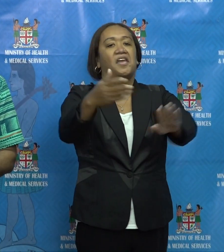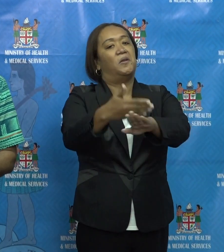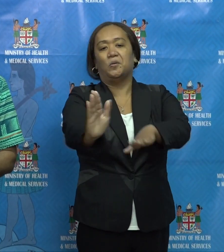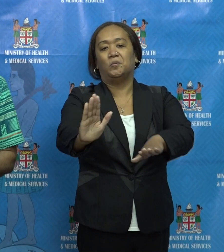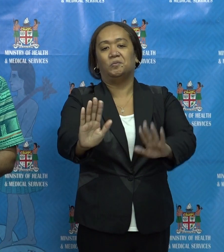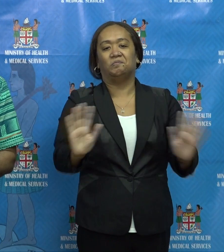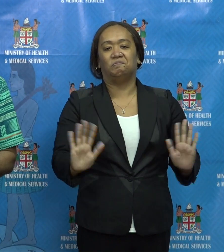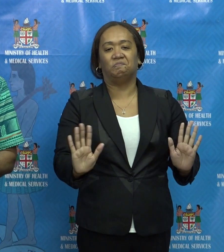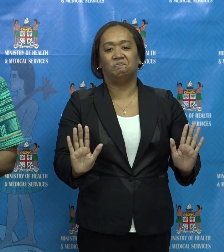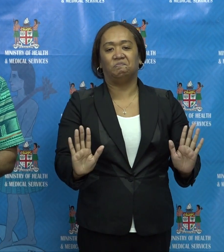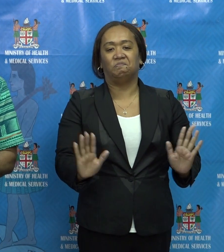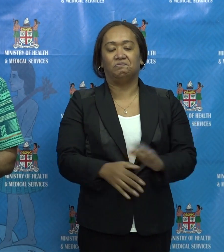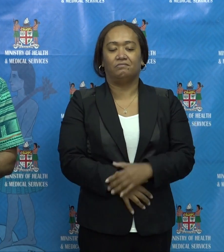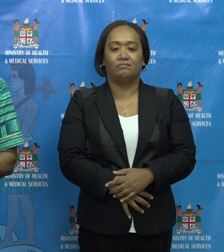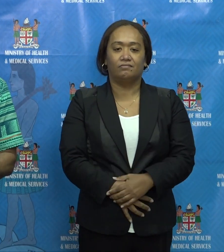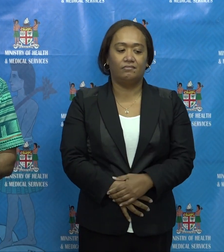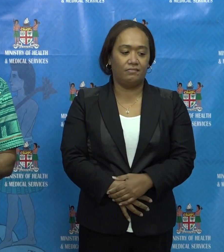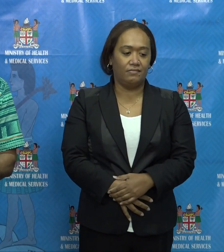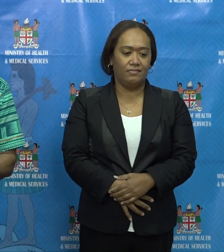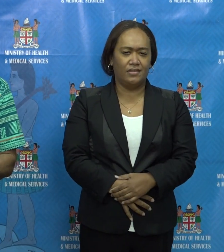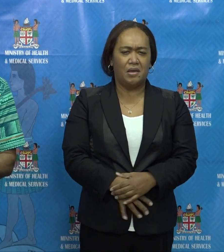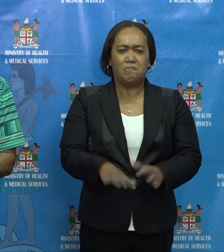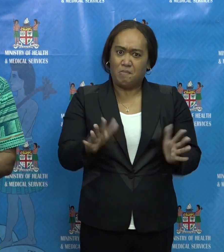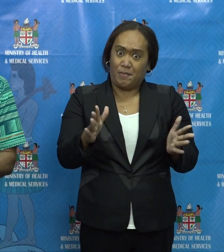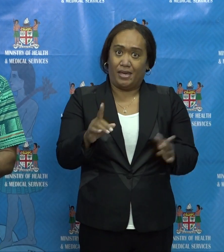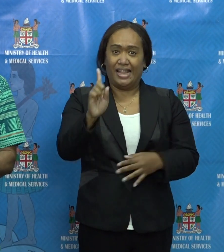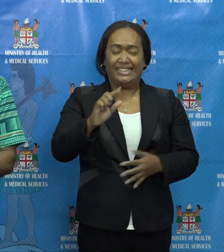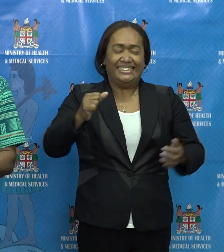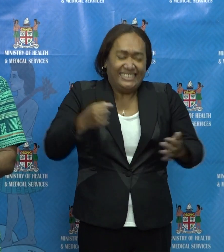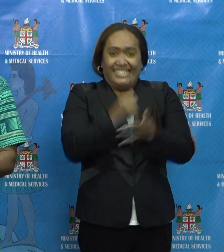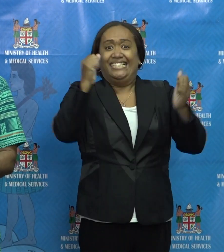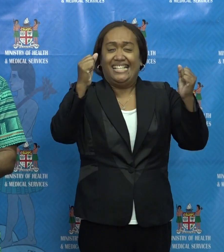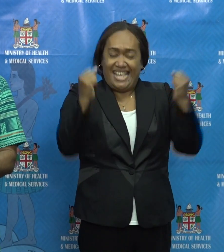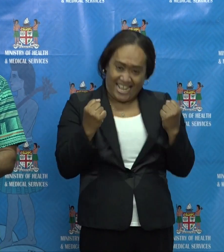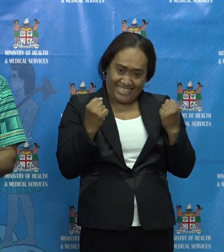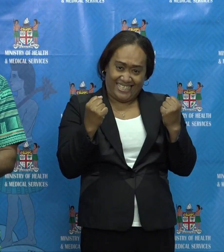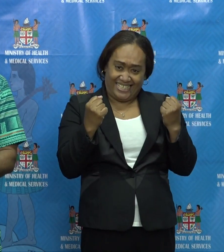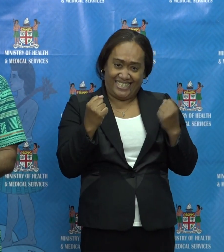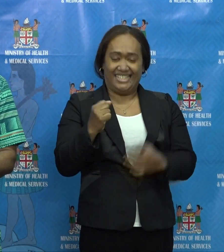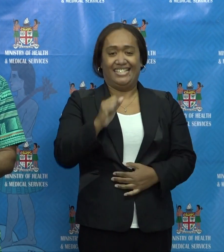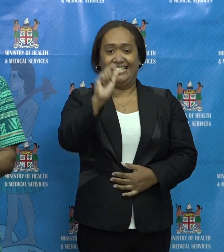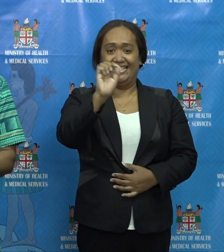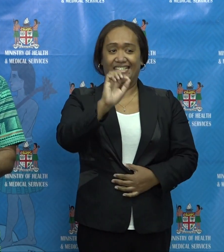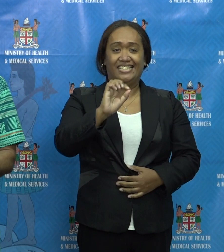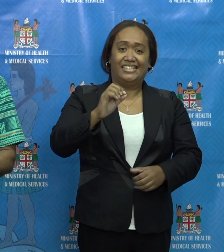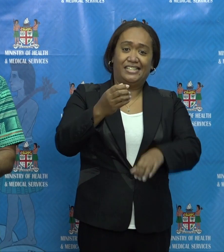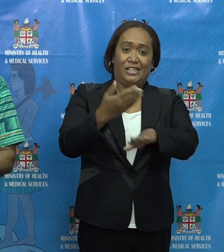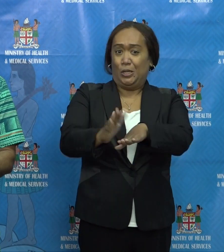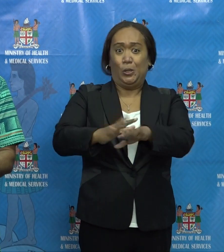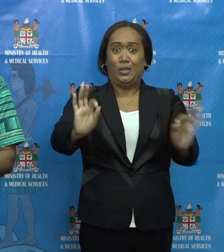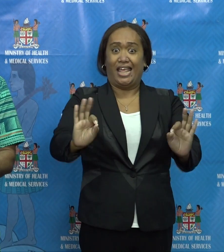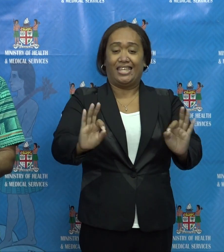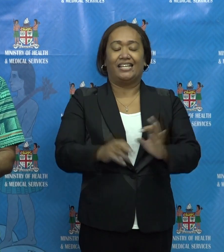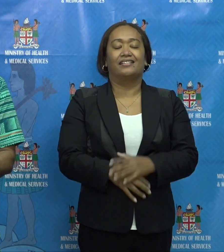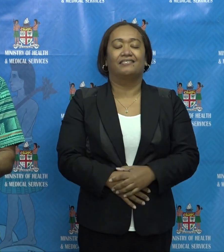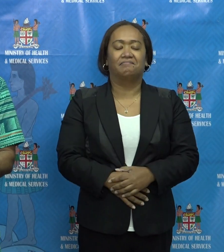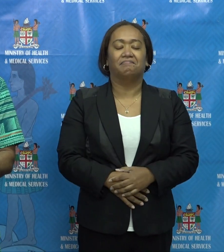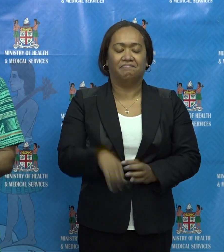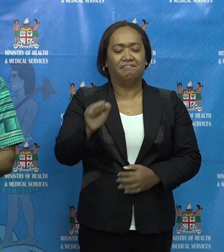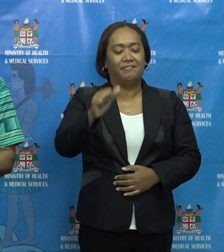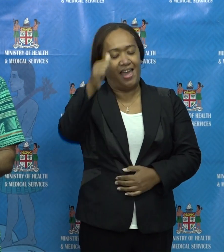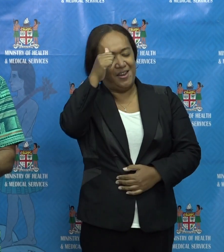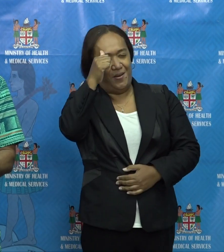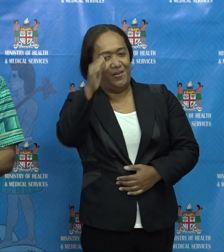I know many of you would have been cheering or have felt excited when I said that. Natural reflex